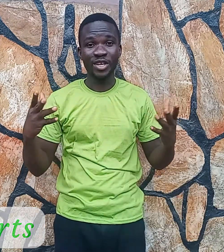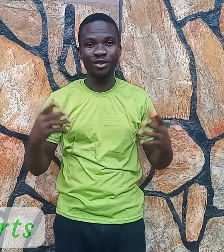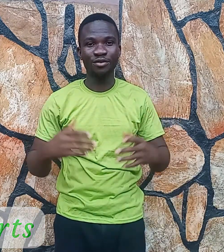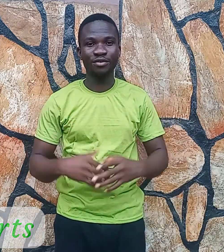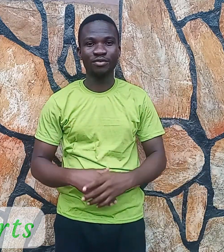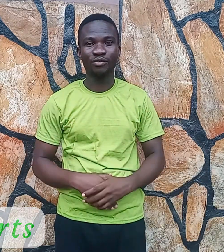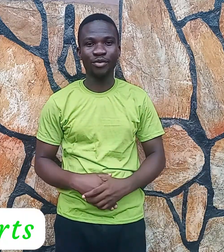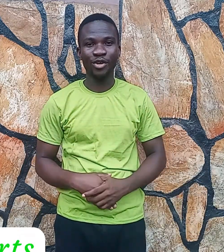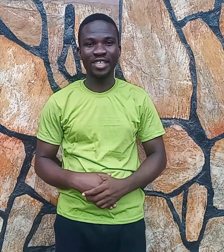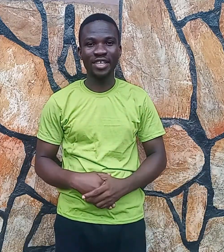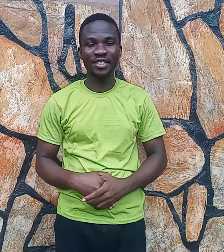you for your attention.